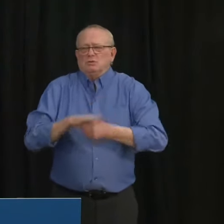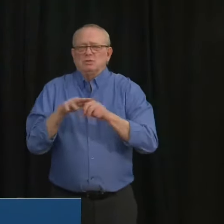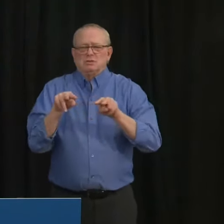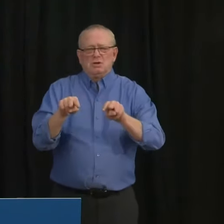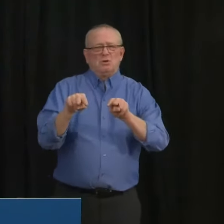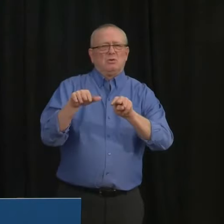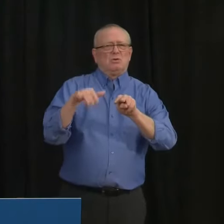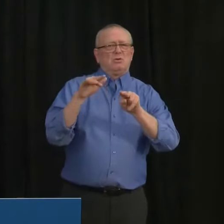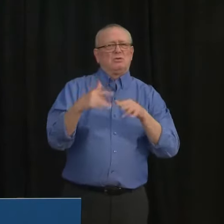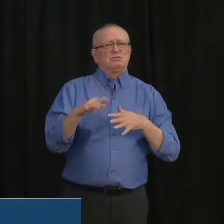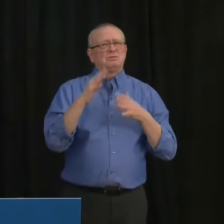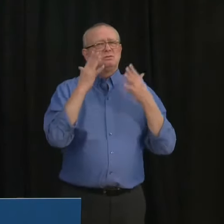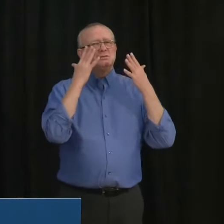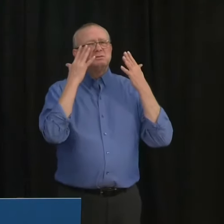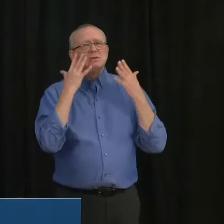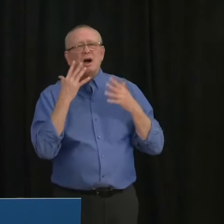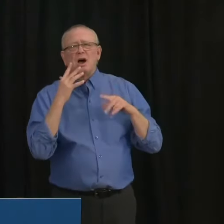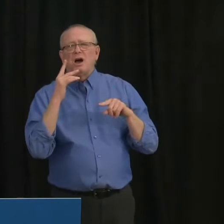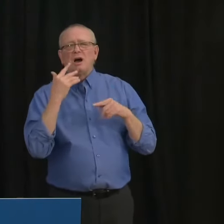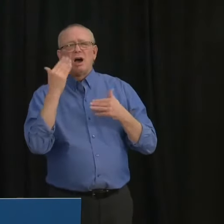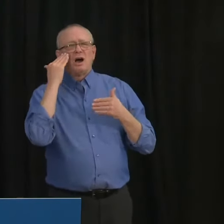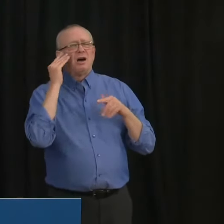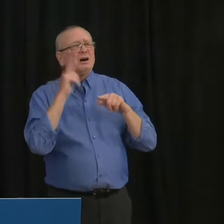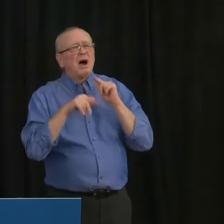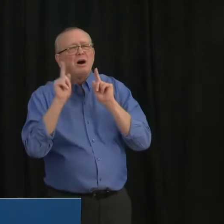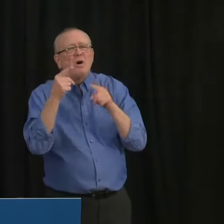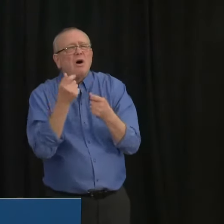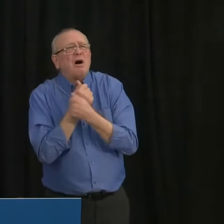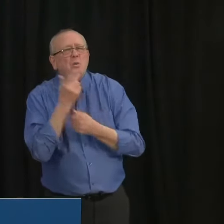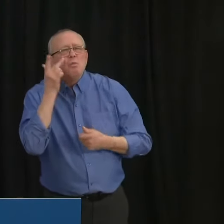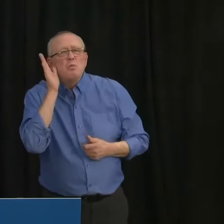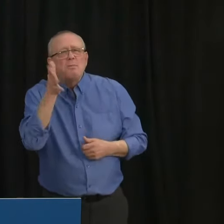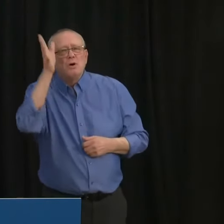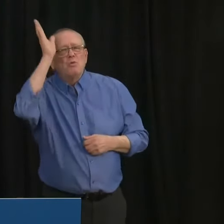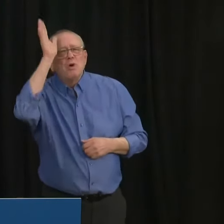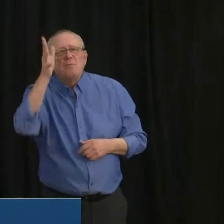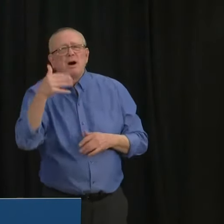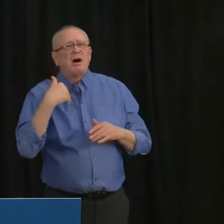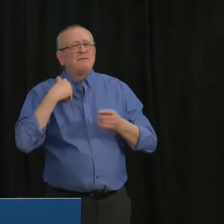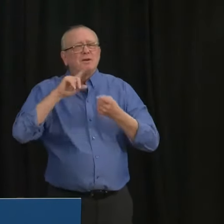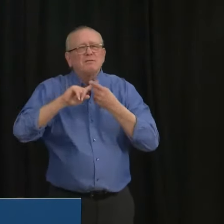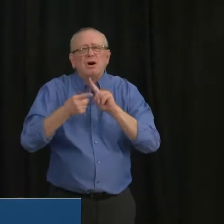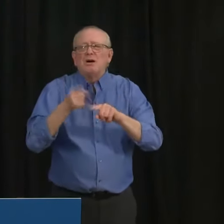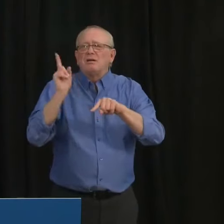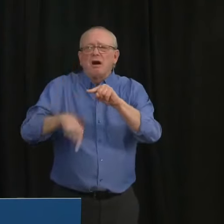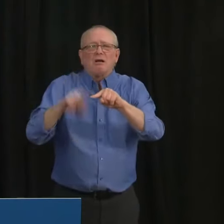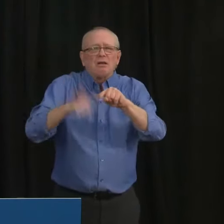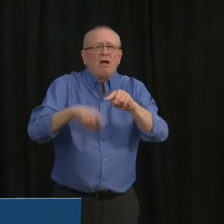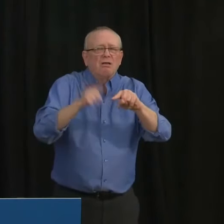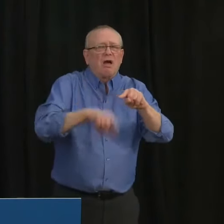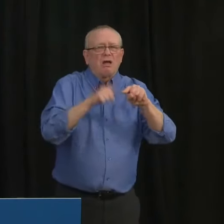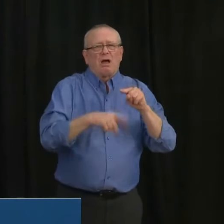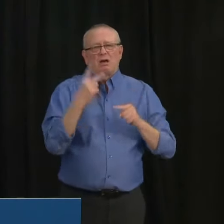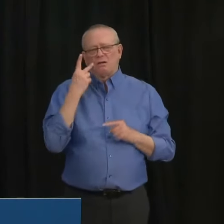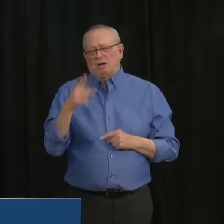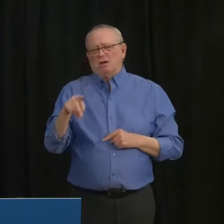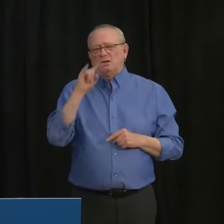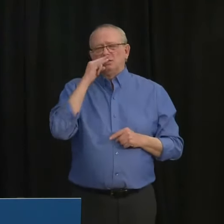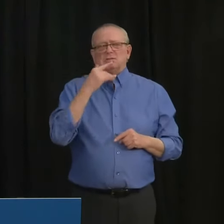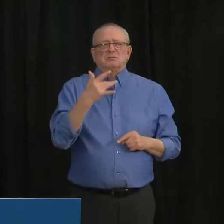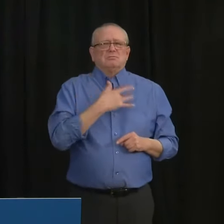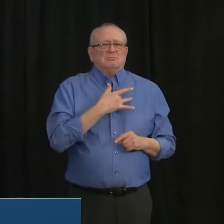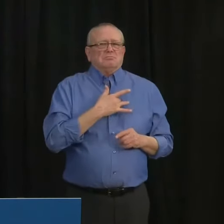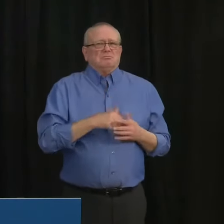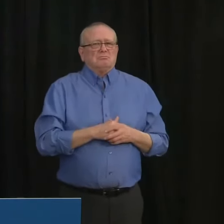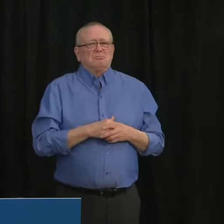they hadn't visited with grandma or grandpa for months while they themselves couldn't see a clear path out of debt when the future of their